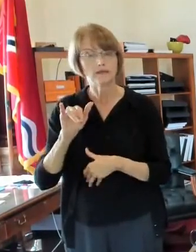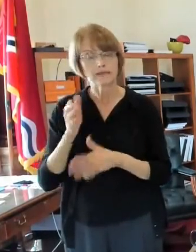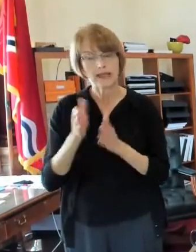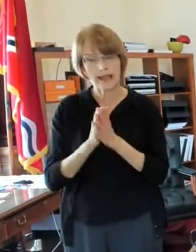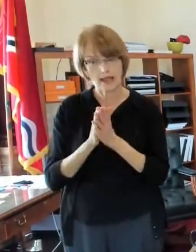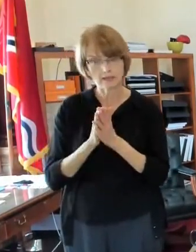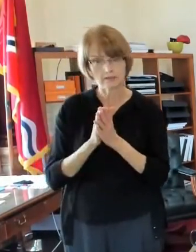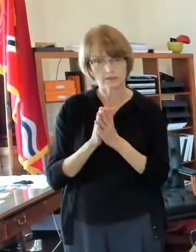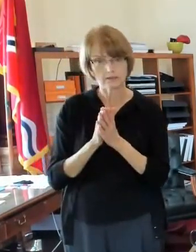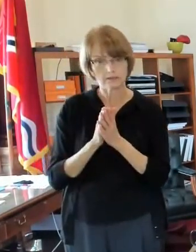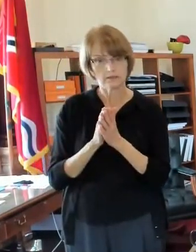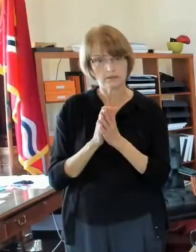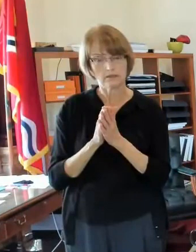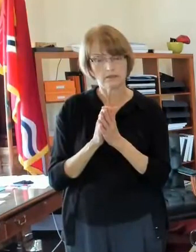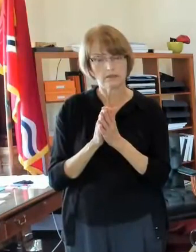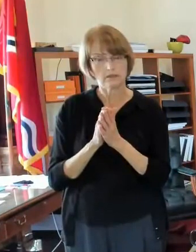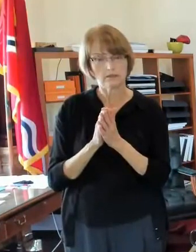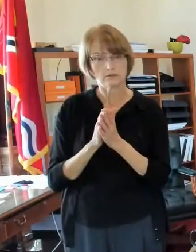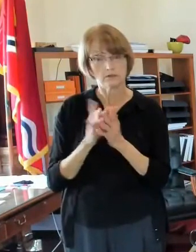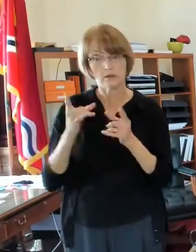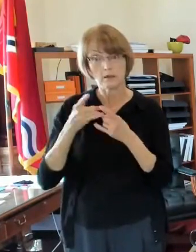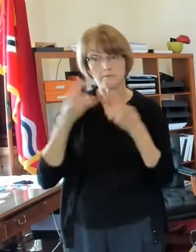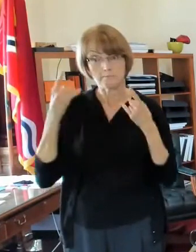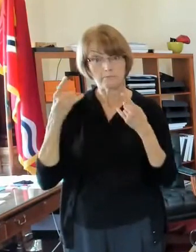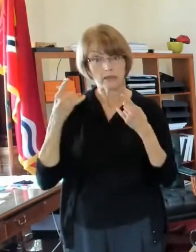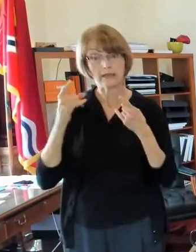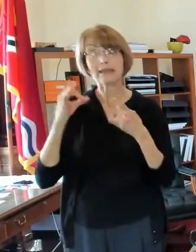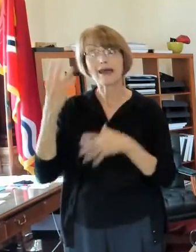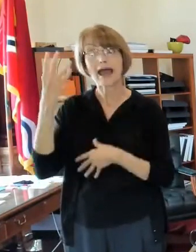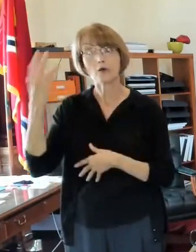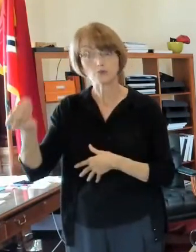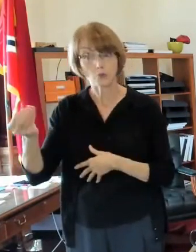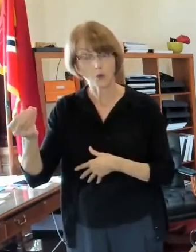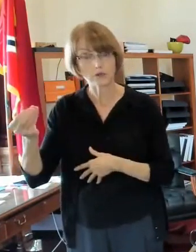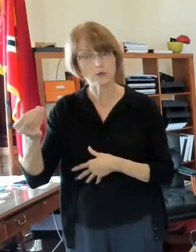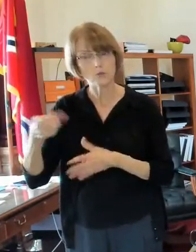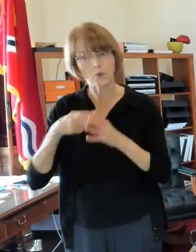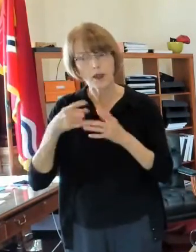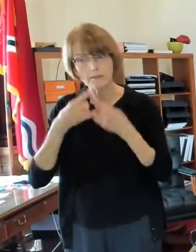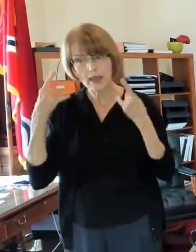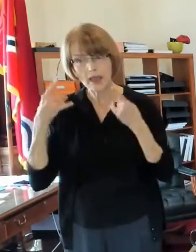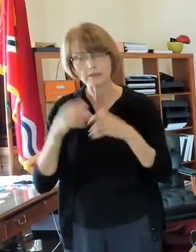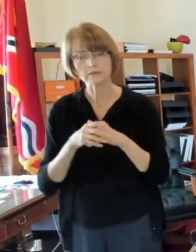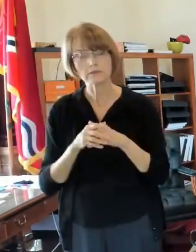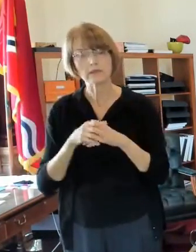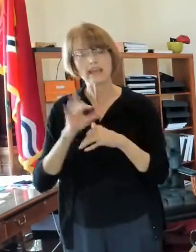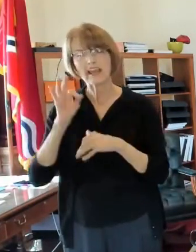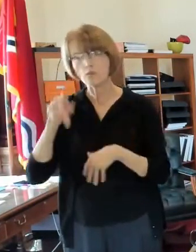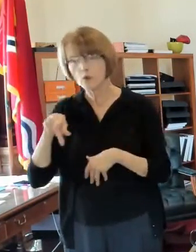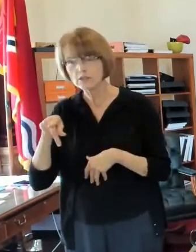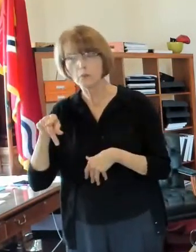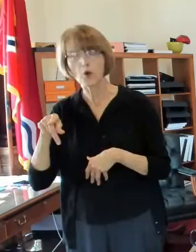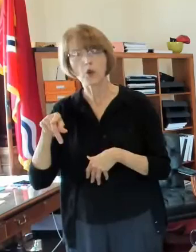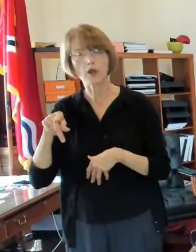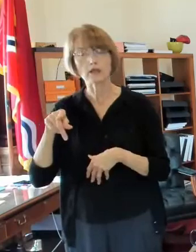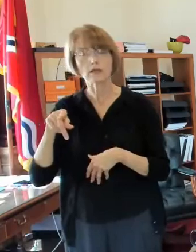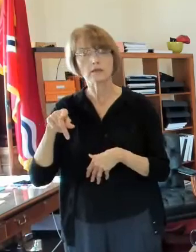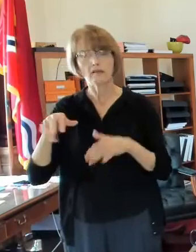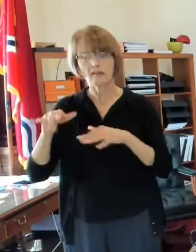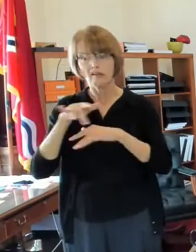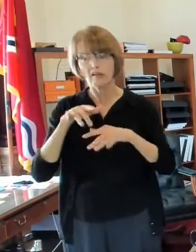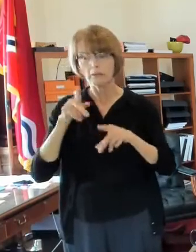masks are required outdoors uh he says that he was in forest park so a lot of people who didn't seem like they understood the meaning of social distance